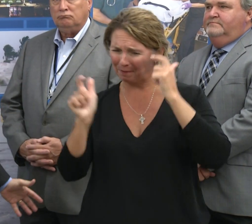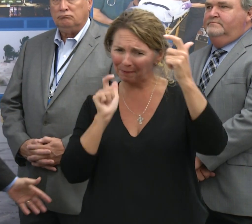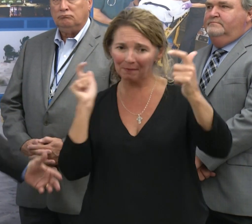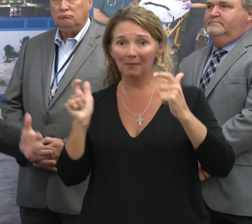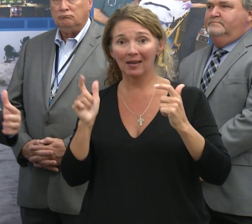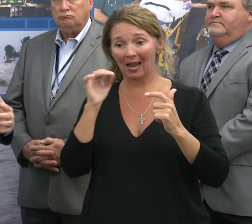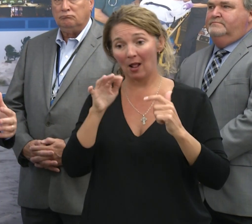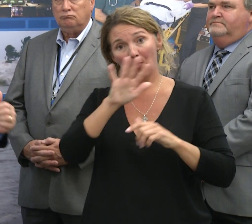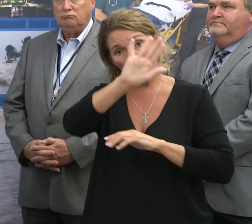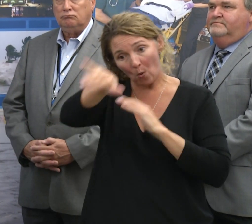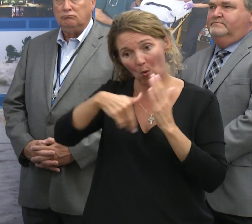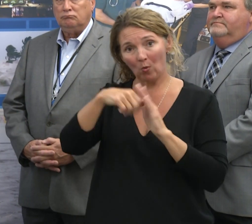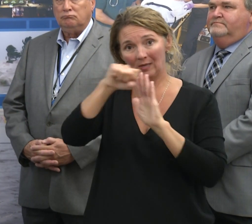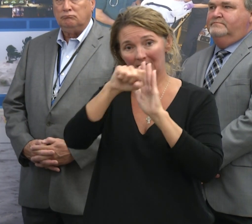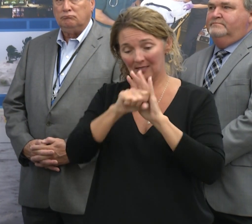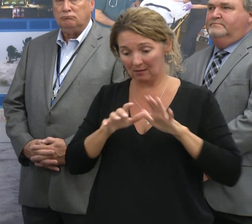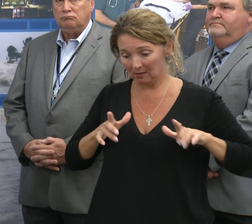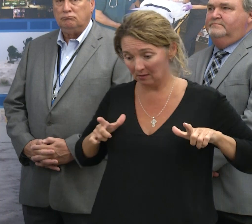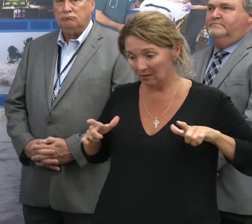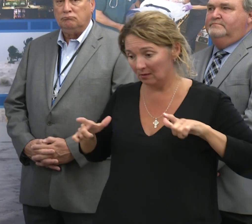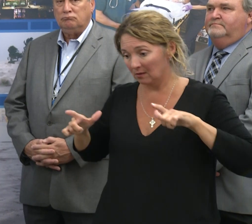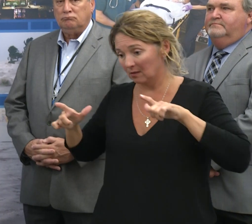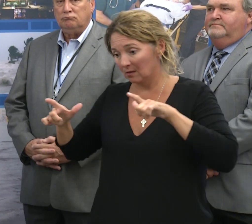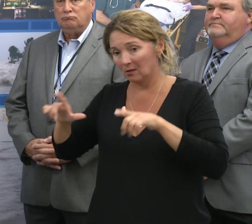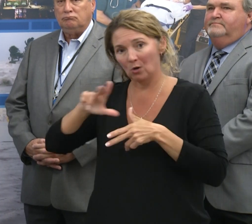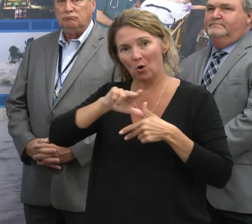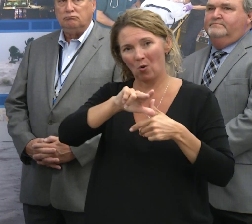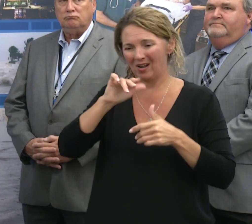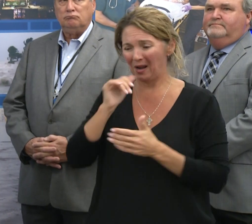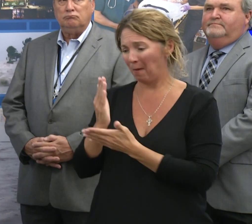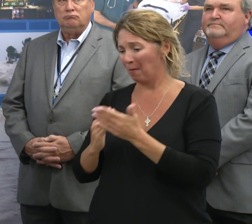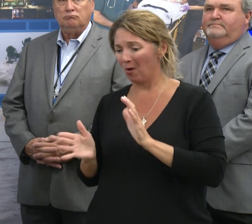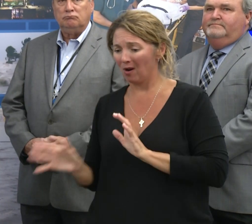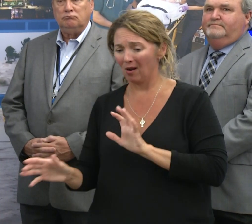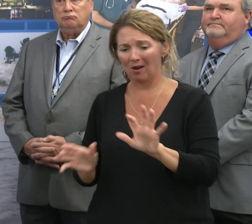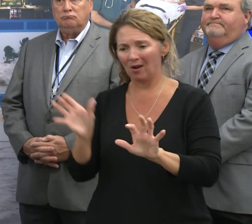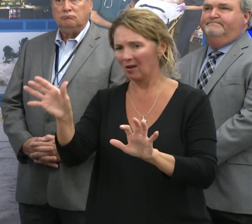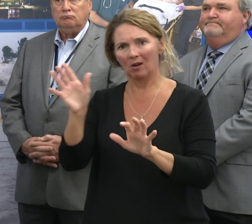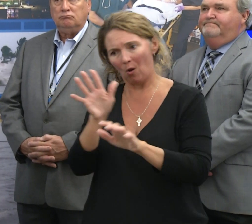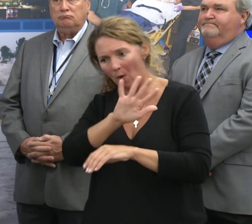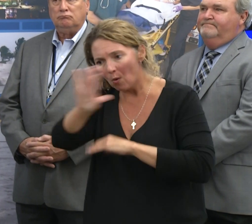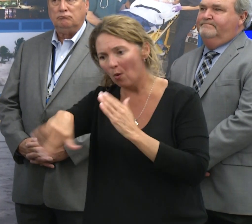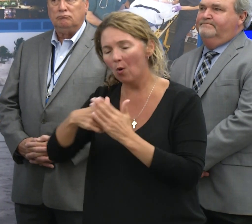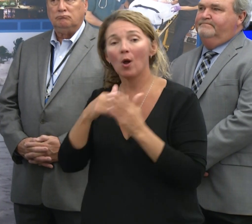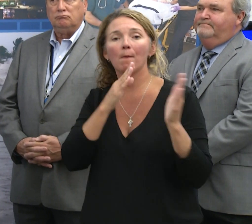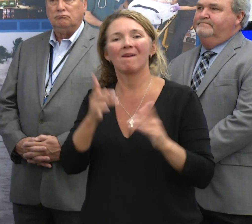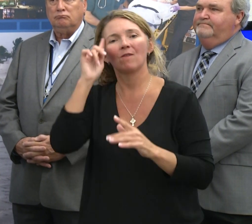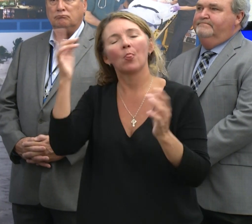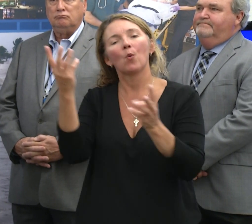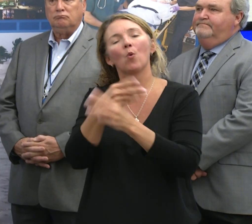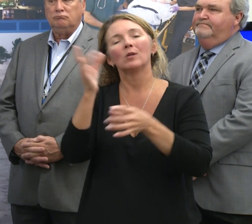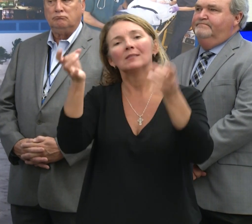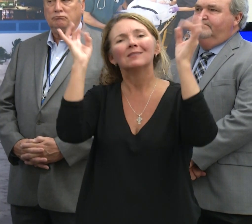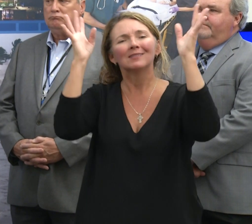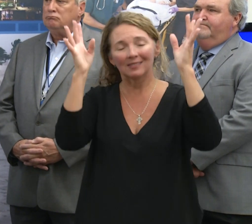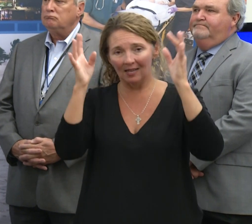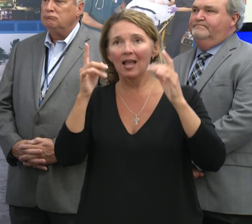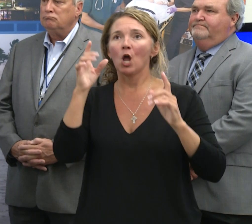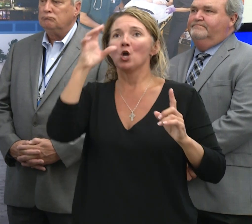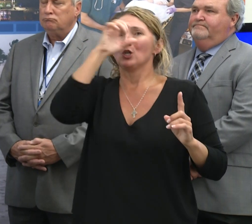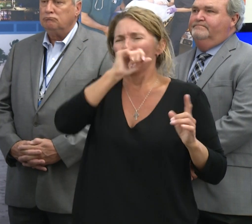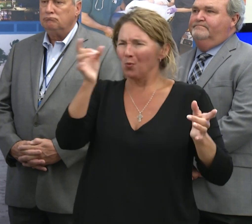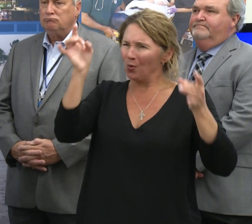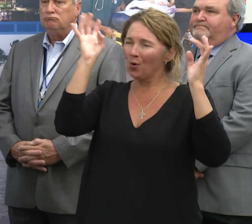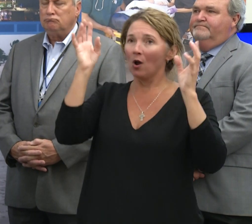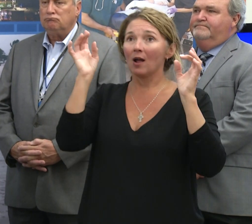and encompassed the entire state as opposed to just a, a section of the state. So prepare for the worst. I mean, just assume that it's going to